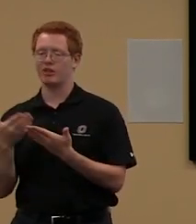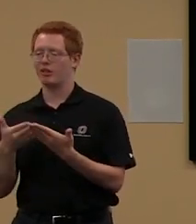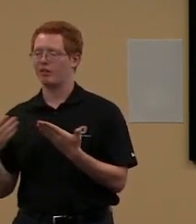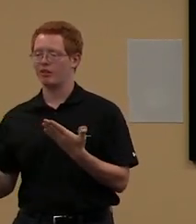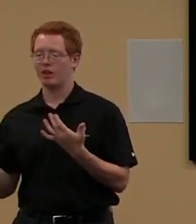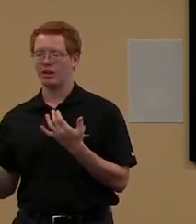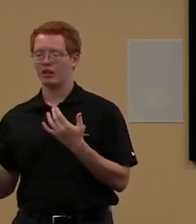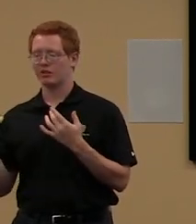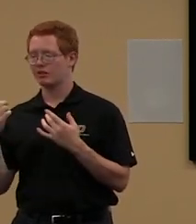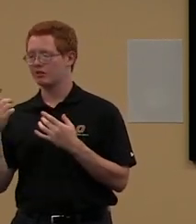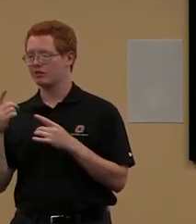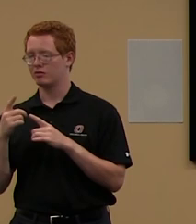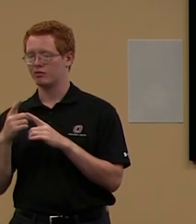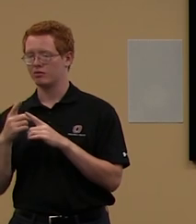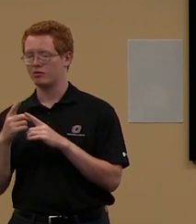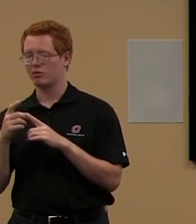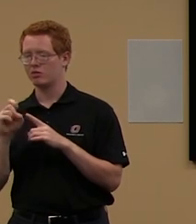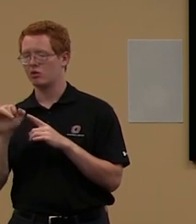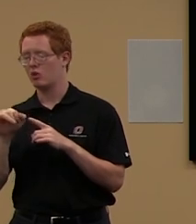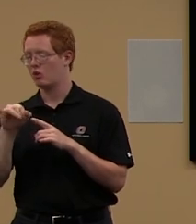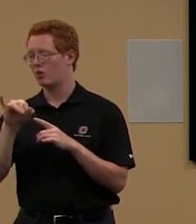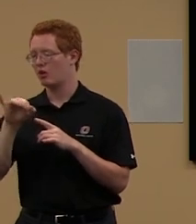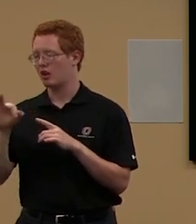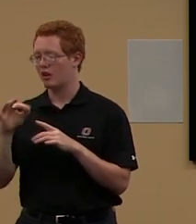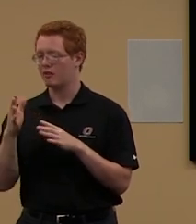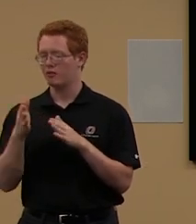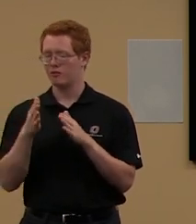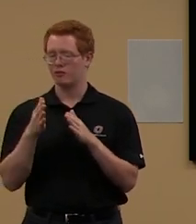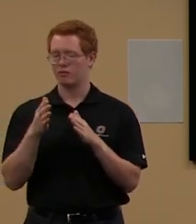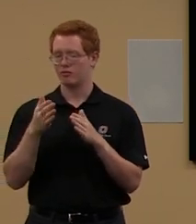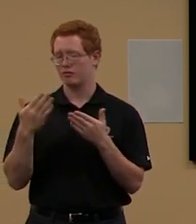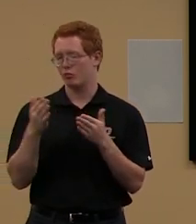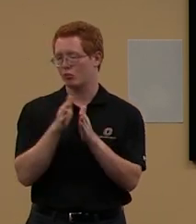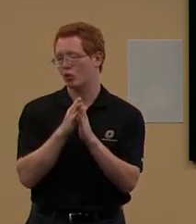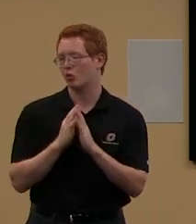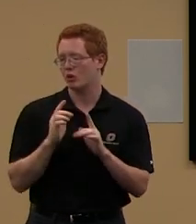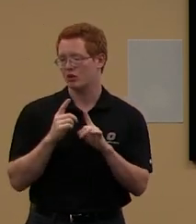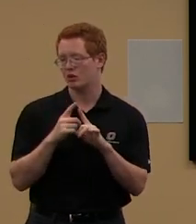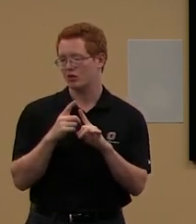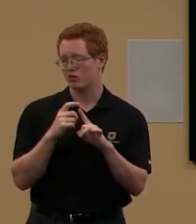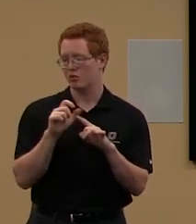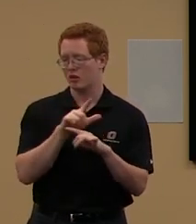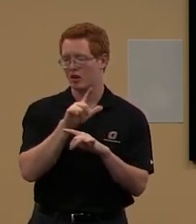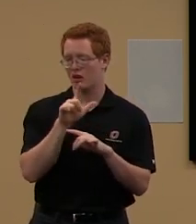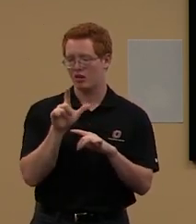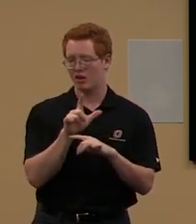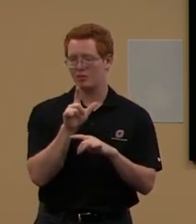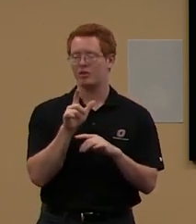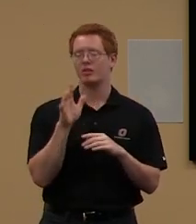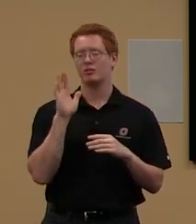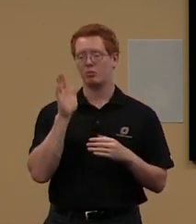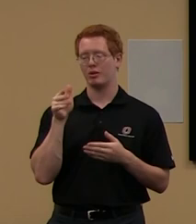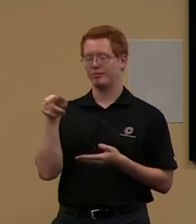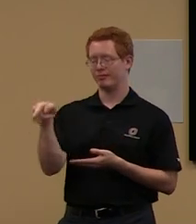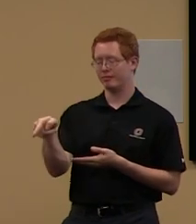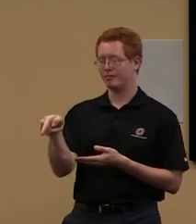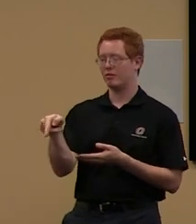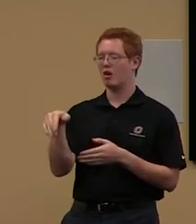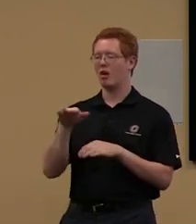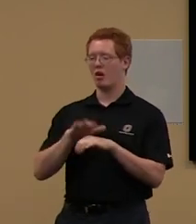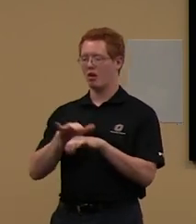with that. So this is where all of your, if you've requested a document to be delivered to you, scanned this is where it's going to be as well.